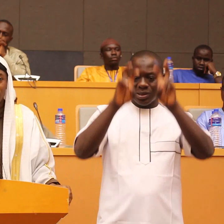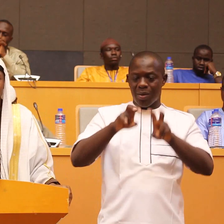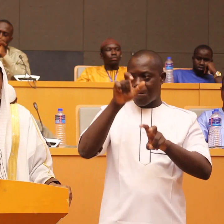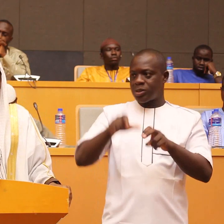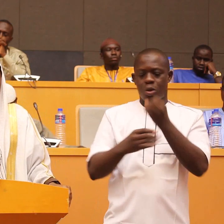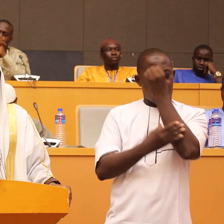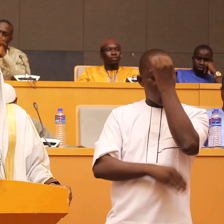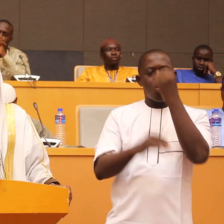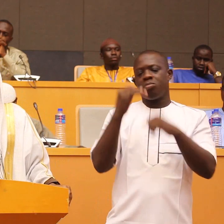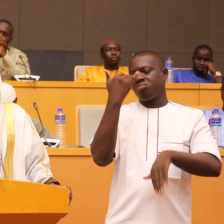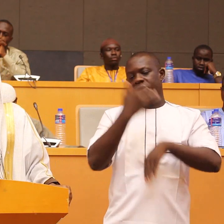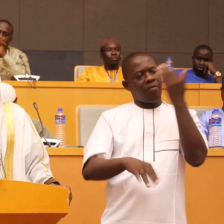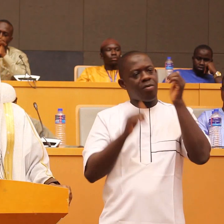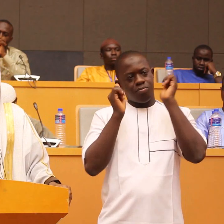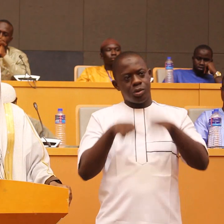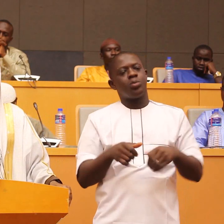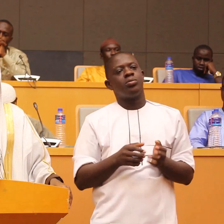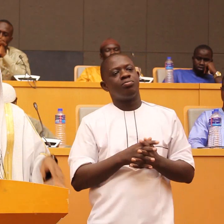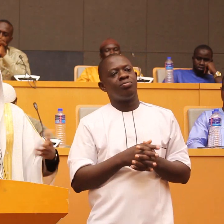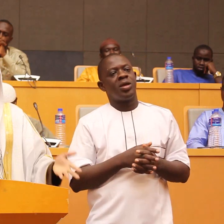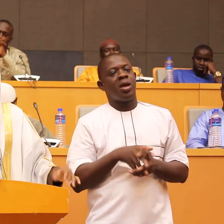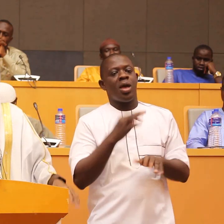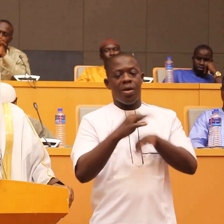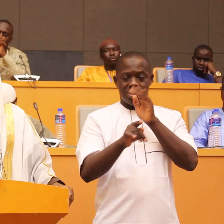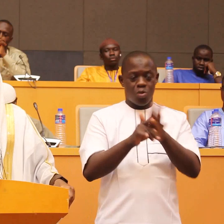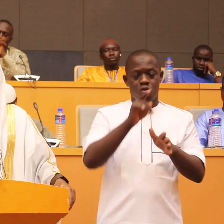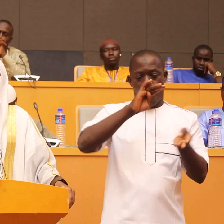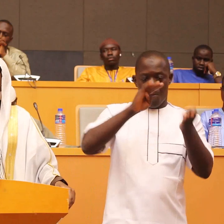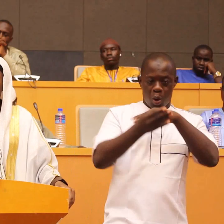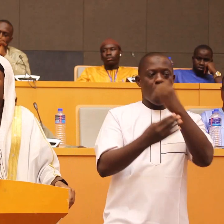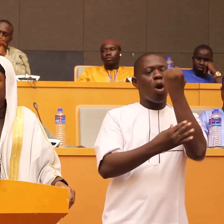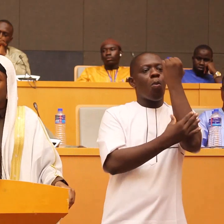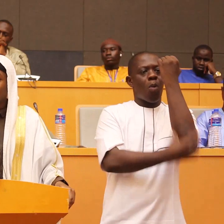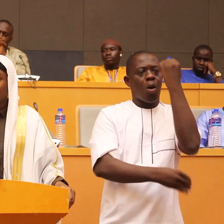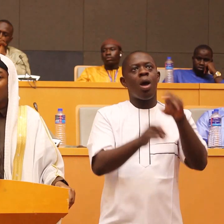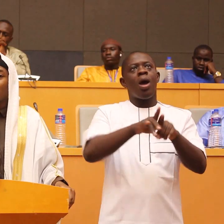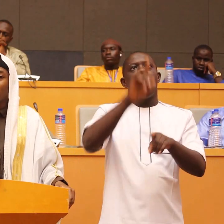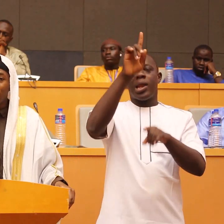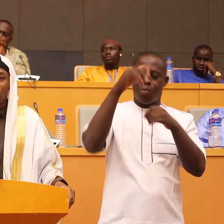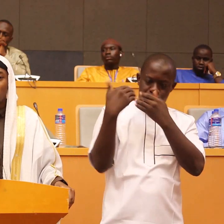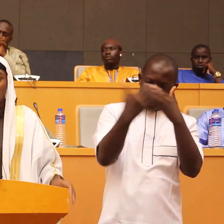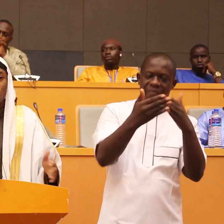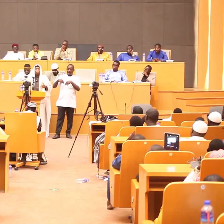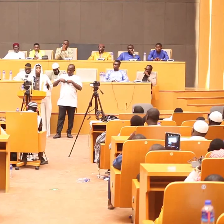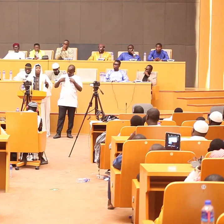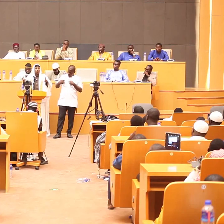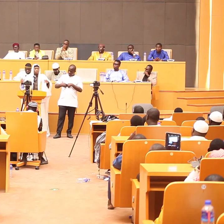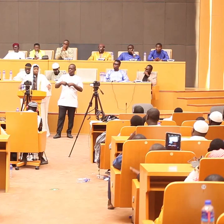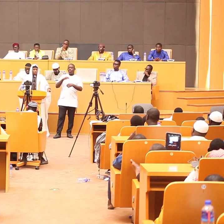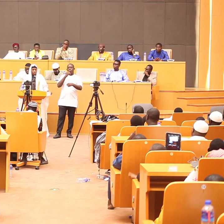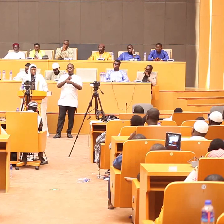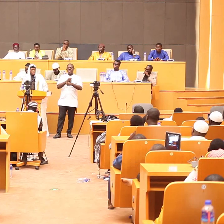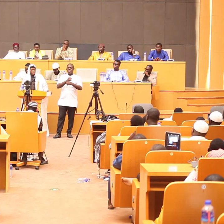poverty never even if you become broke allah will give you the heart that will make you to cope with